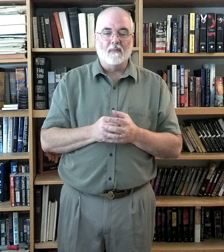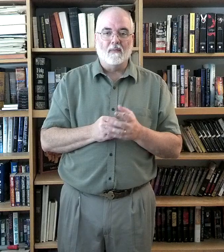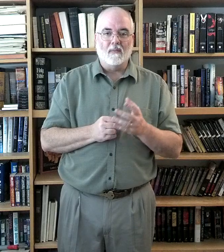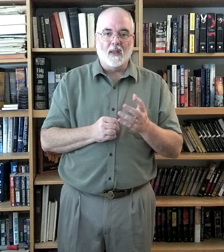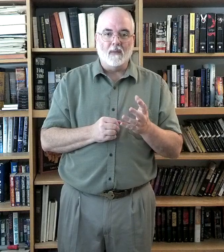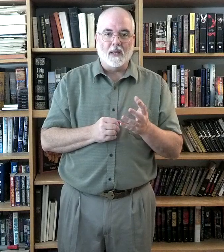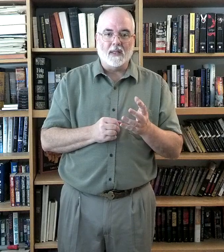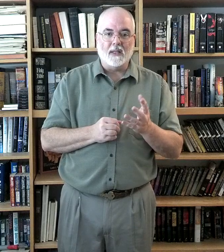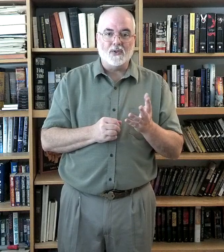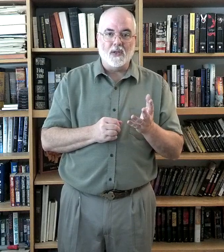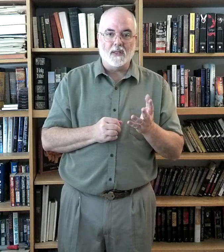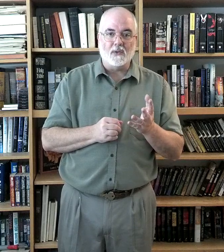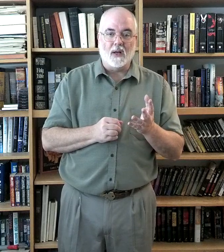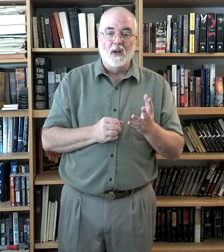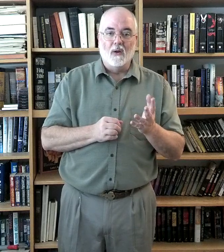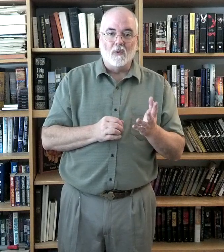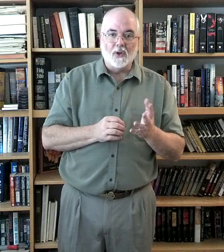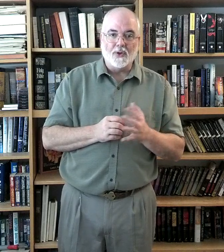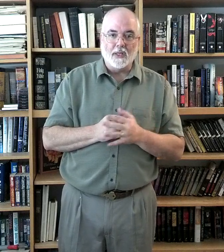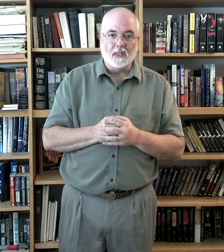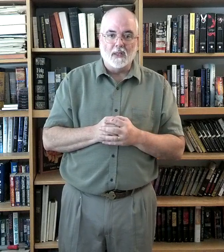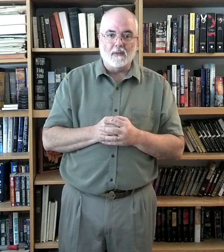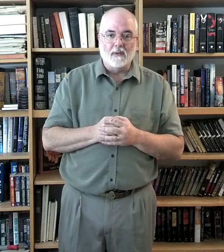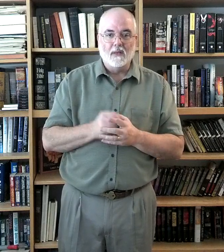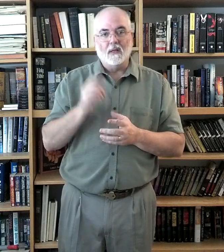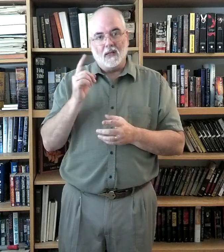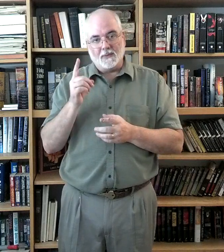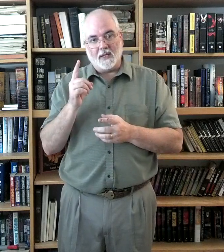Think about that. It's Jesus, right? Where did Jesus live? Upstairs.